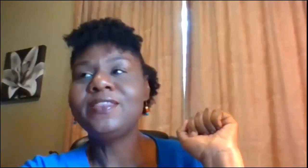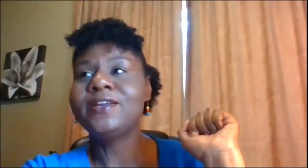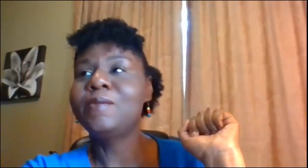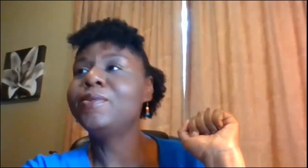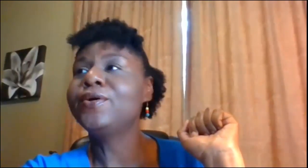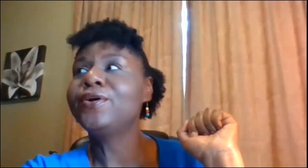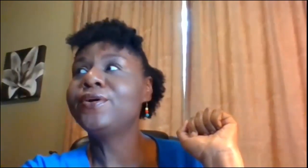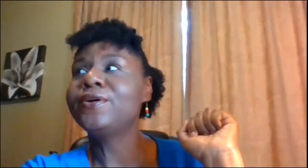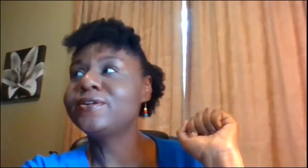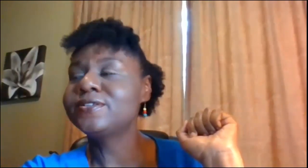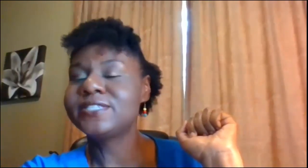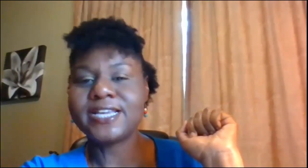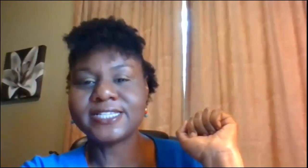the number six